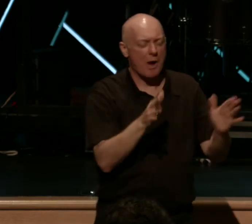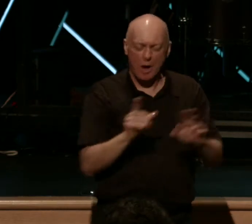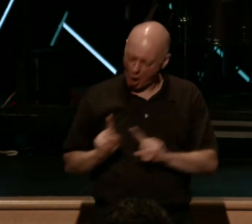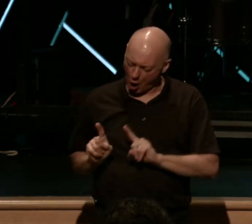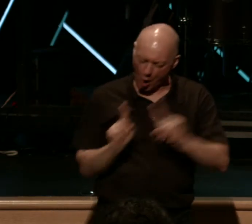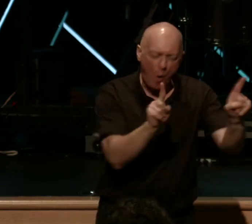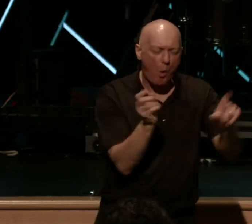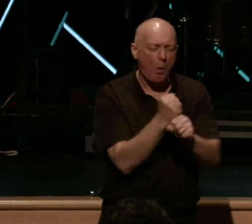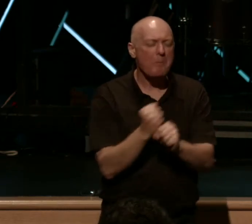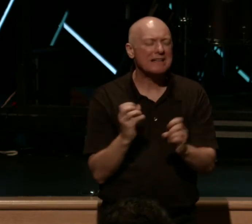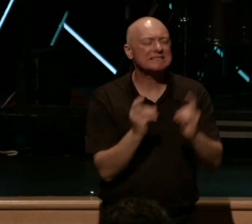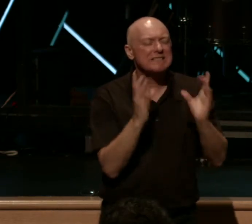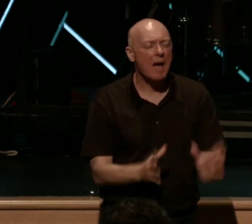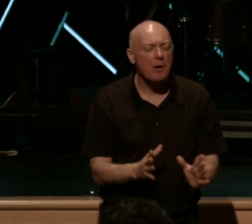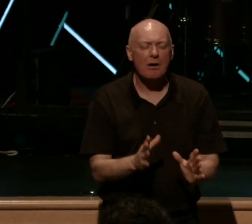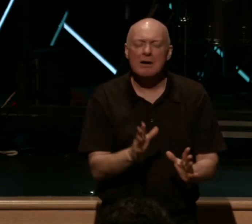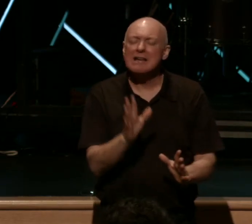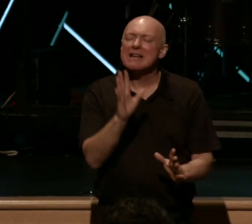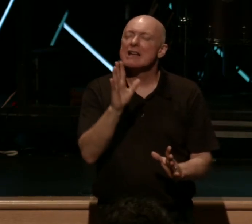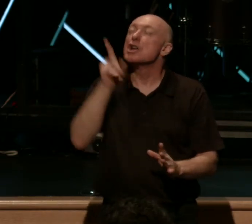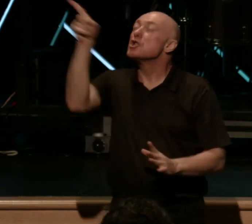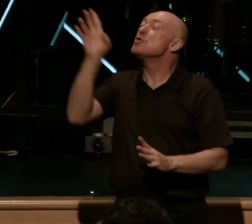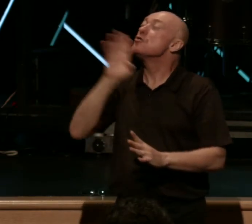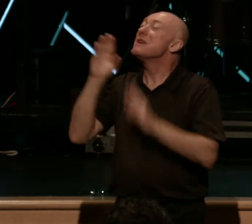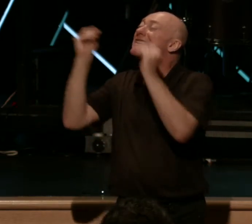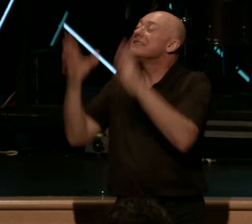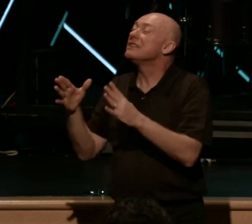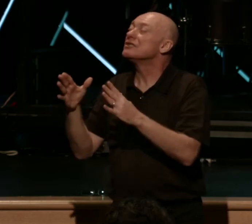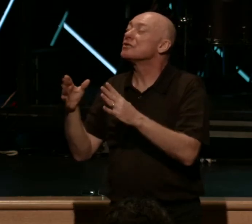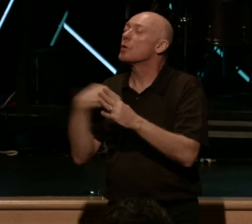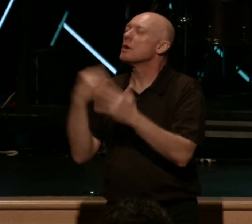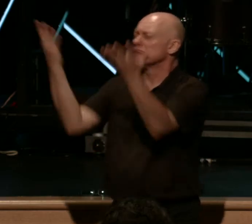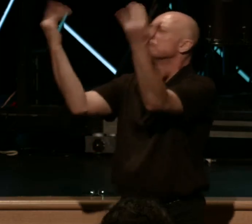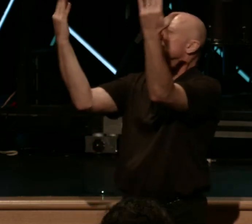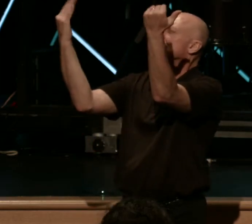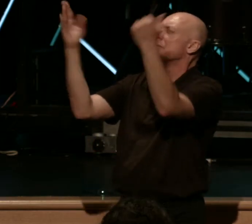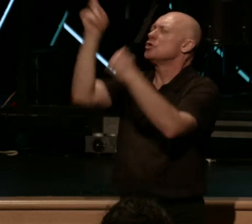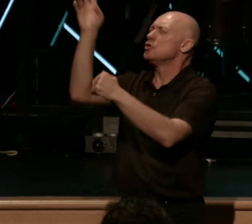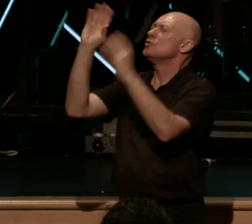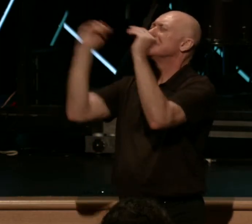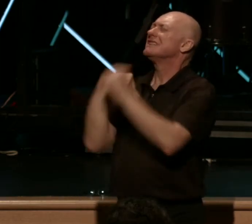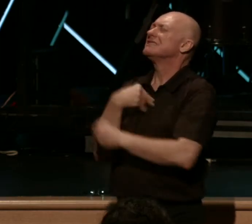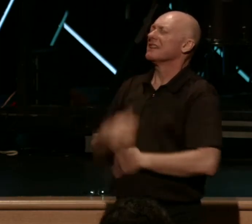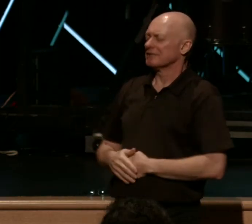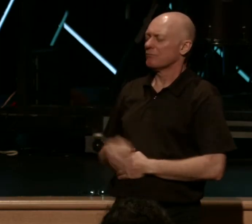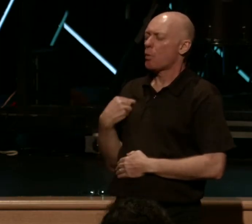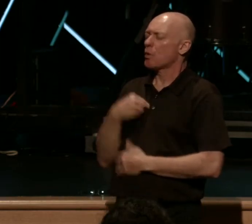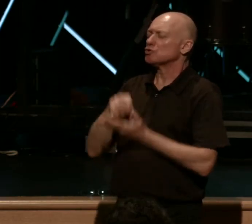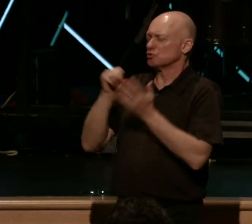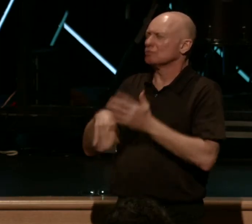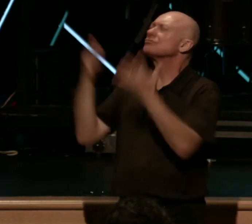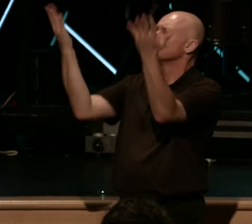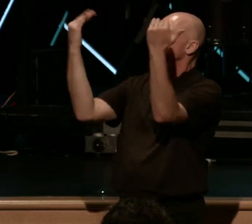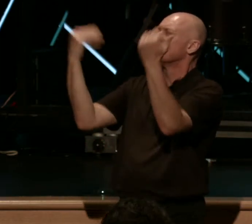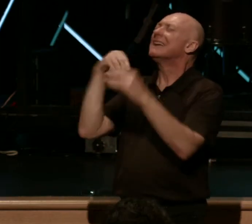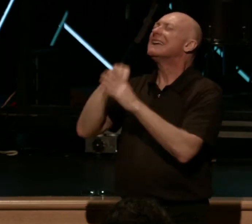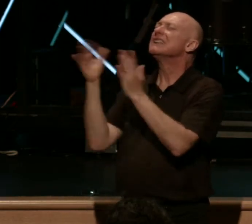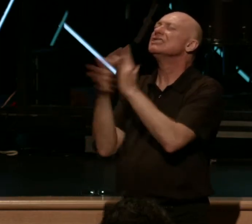pray that you would speak as the teacher. We pull a seat up to your table. You be the teacher. We're the student. We ask it in Jesus' name.